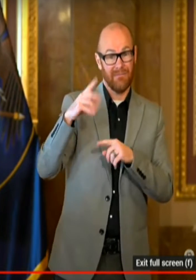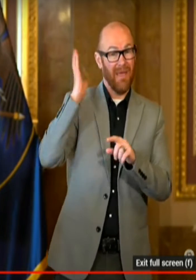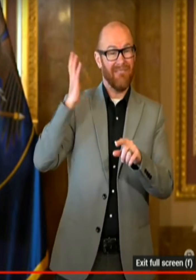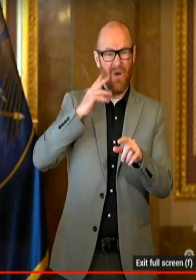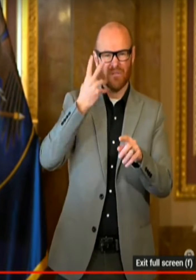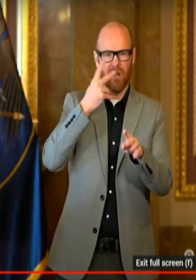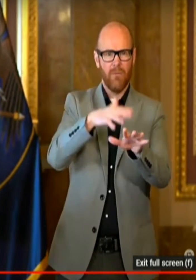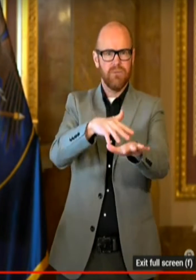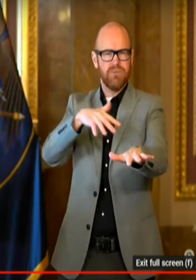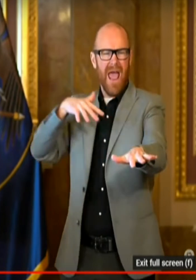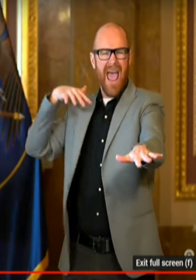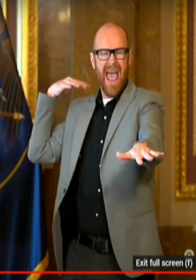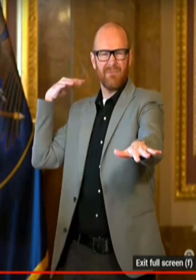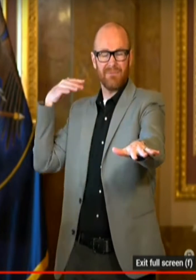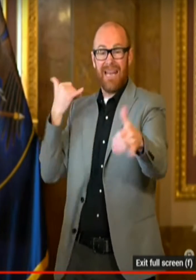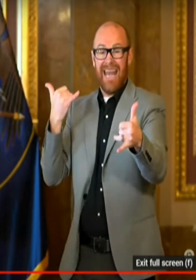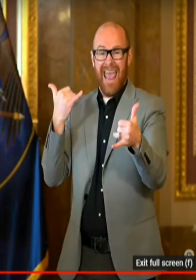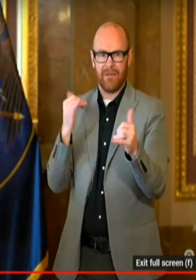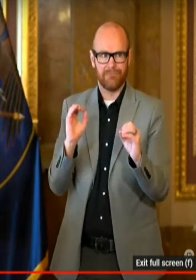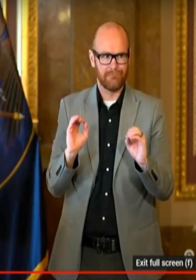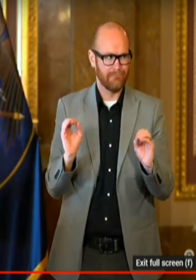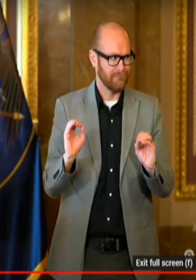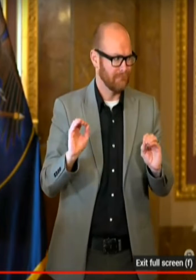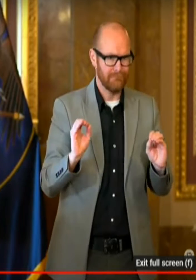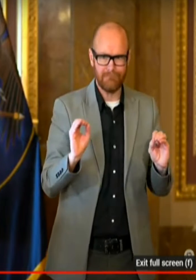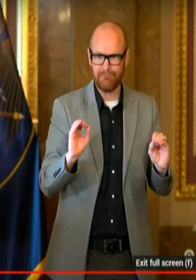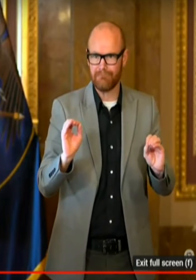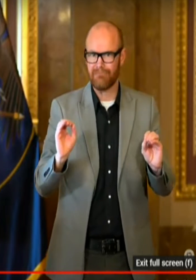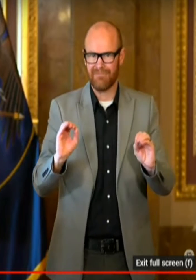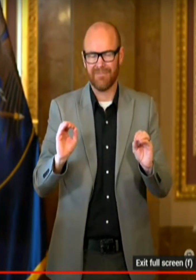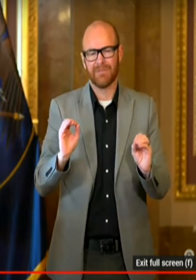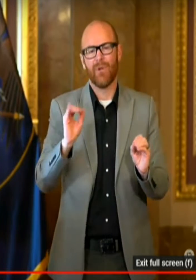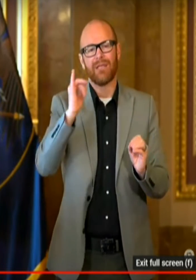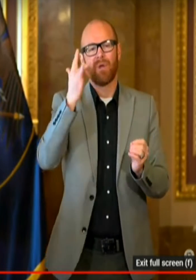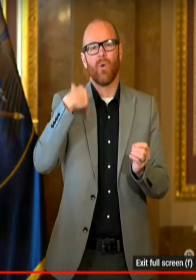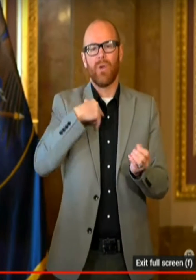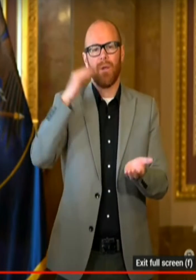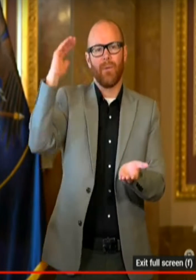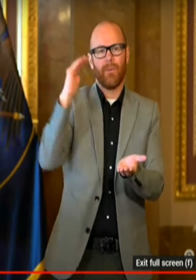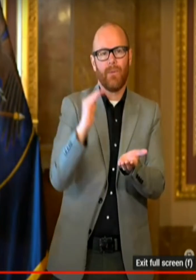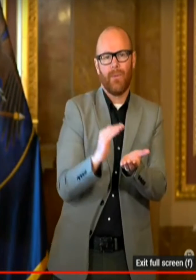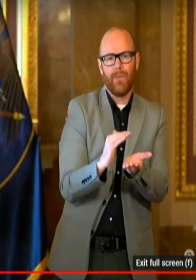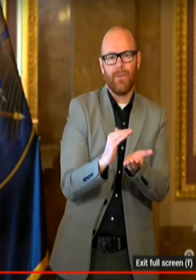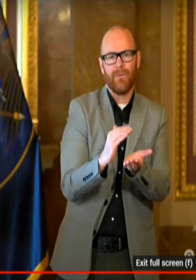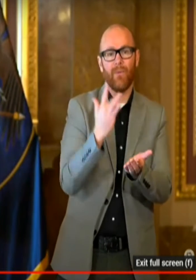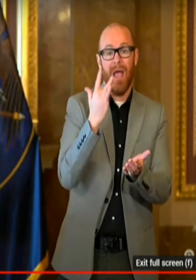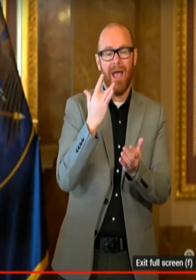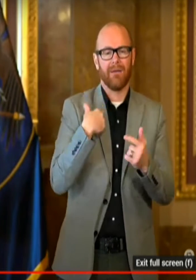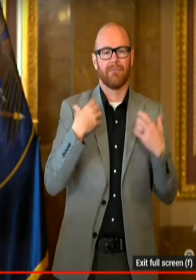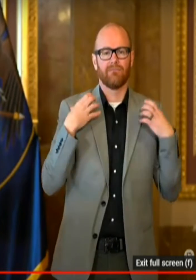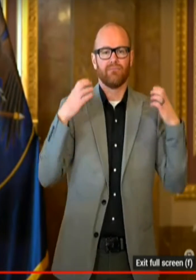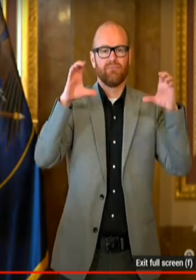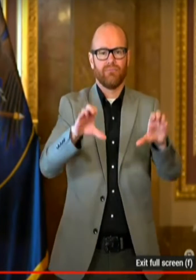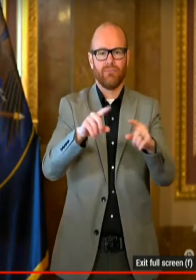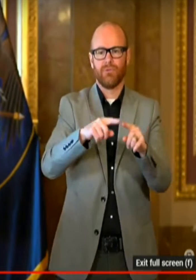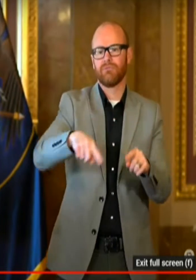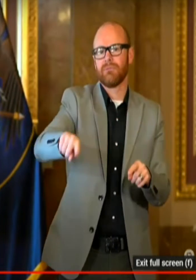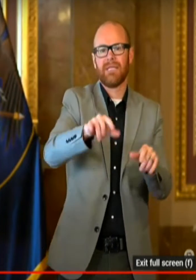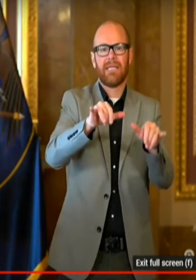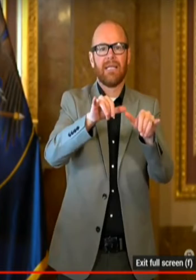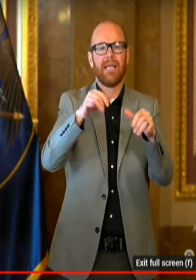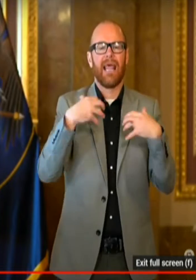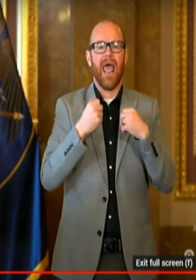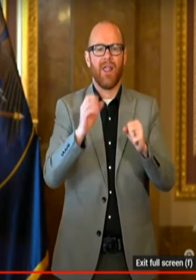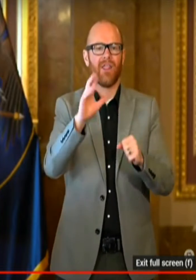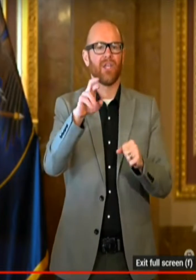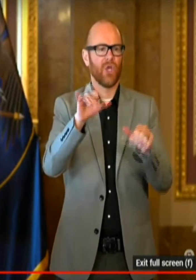we saw a month ago. And so this is part of our ramp down to move towards more steady state. And it's part of what we'll be doing as we go forward. We'll continue to look at sites.